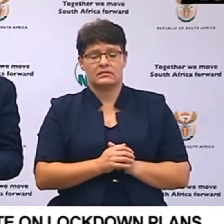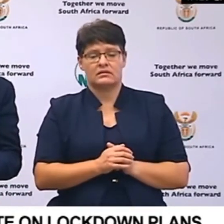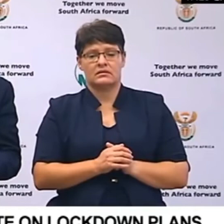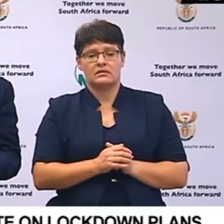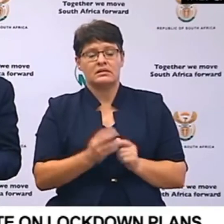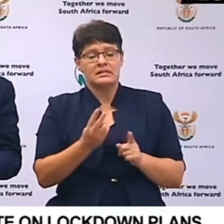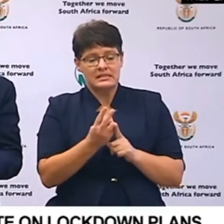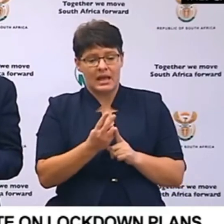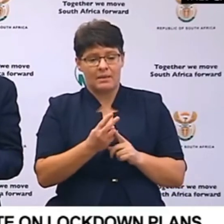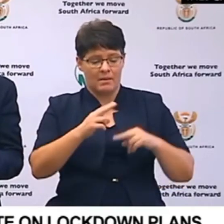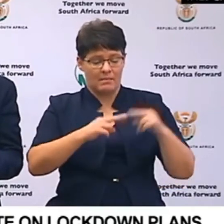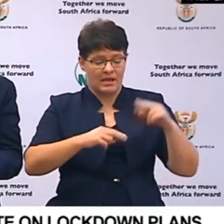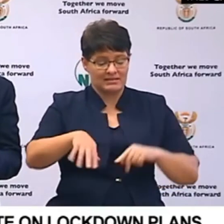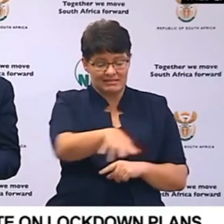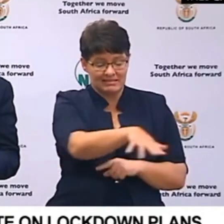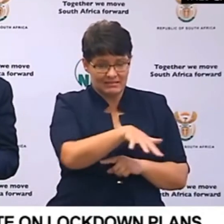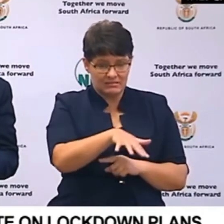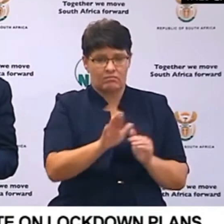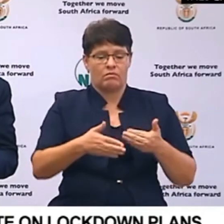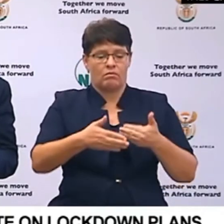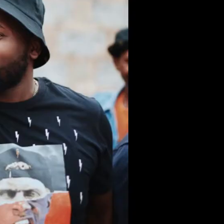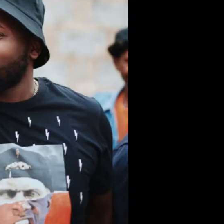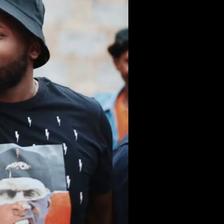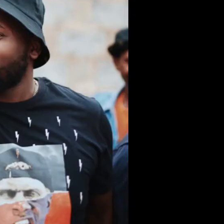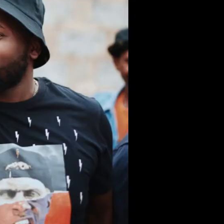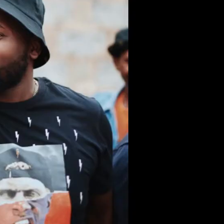and premises are closed to the public